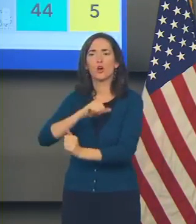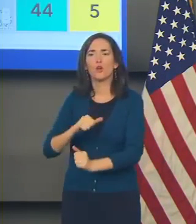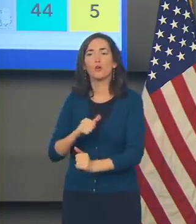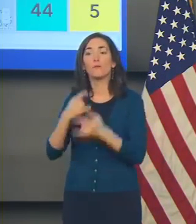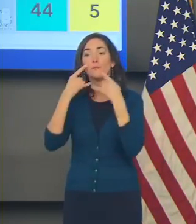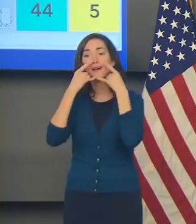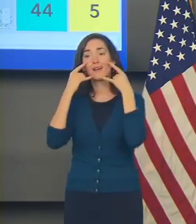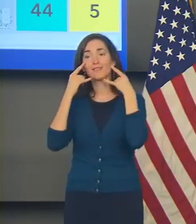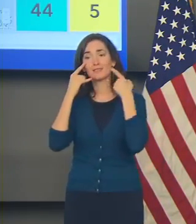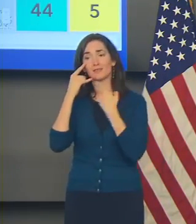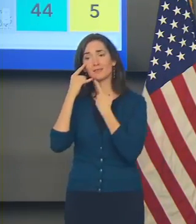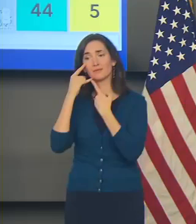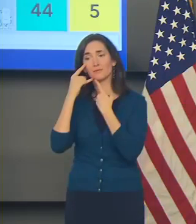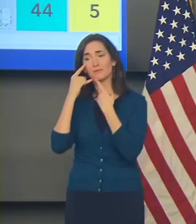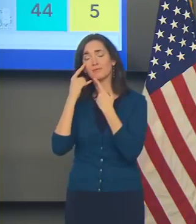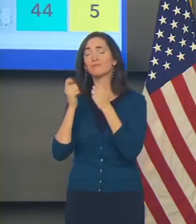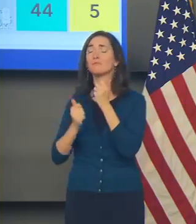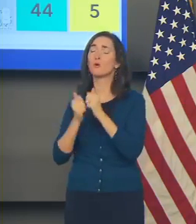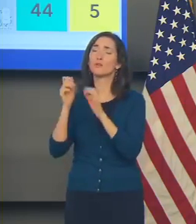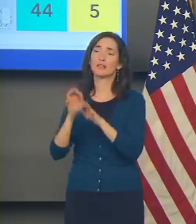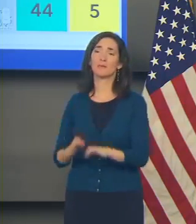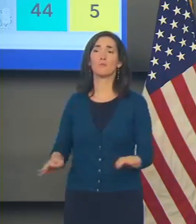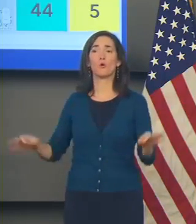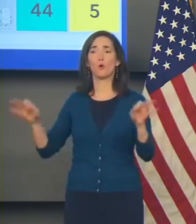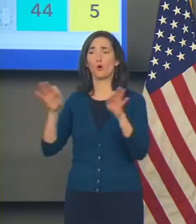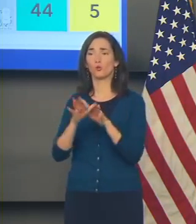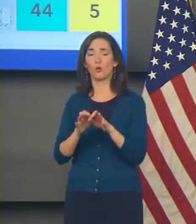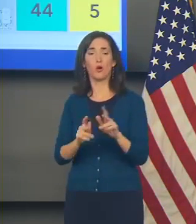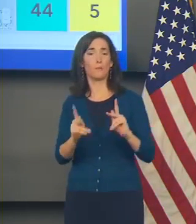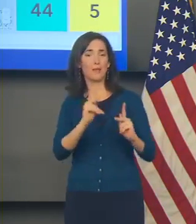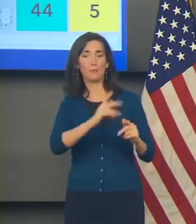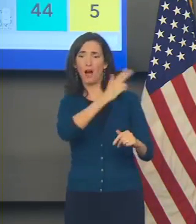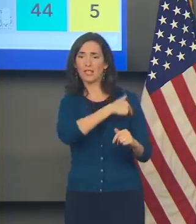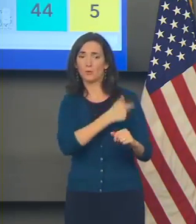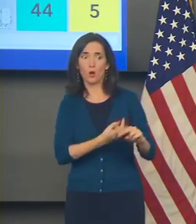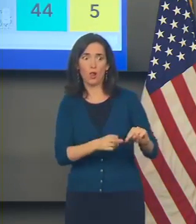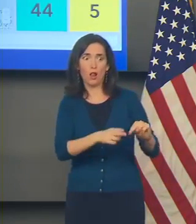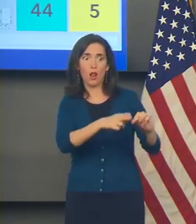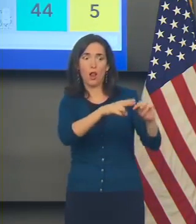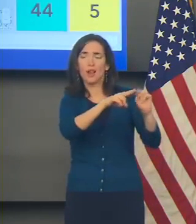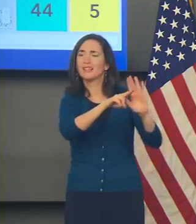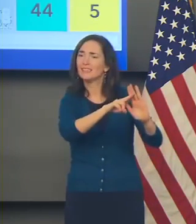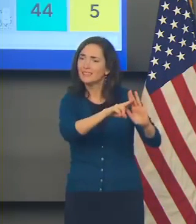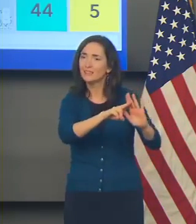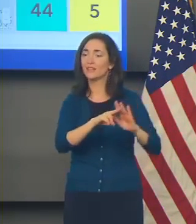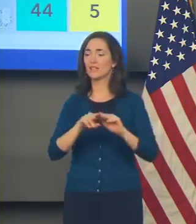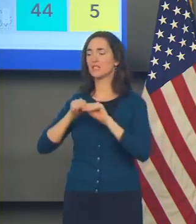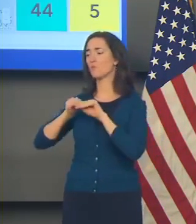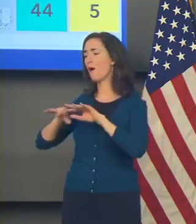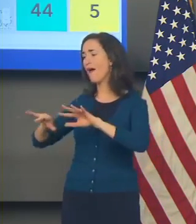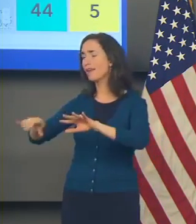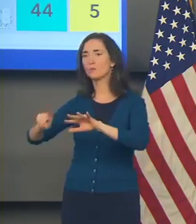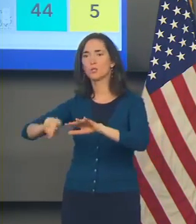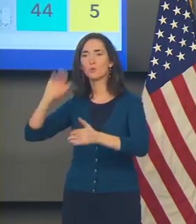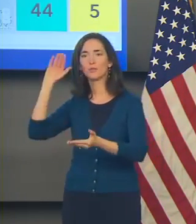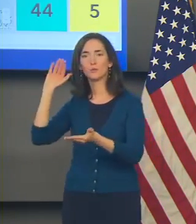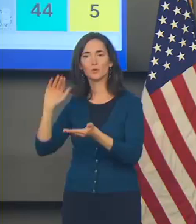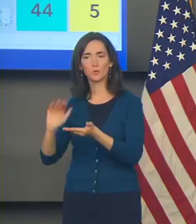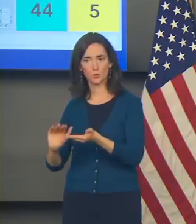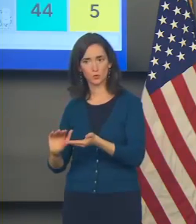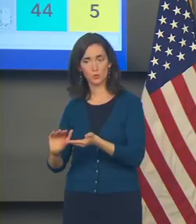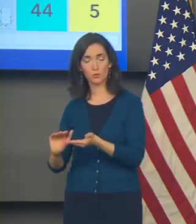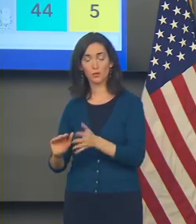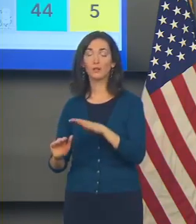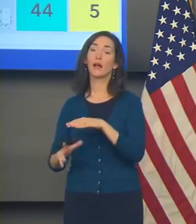do to curb this hospitalization trend we have by reducing transmission. And then the